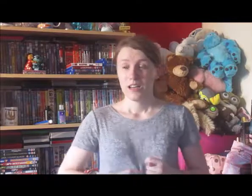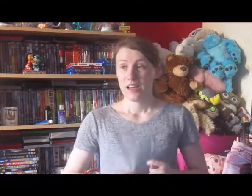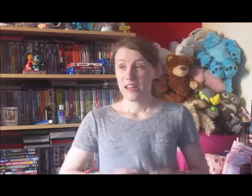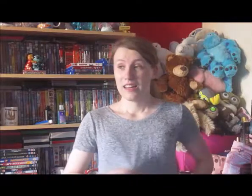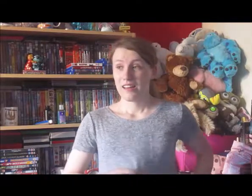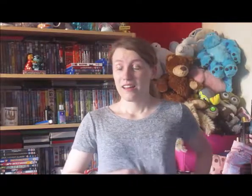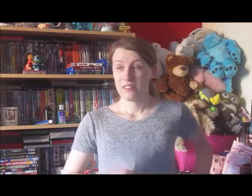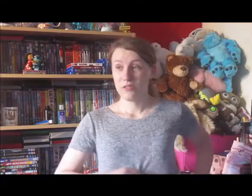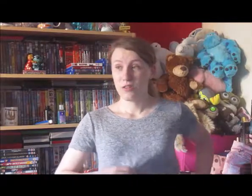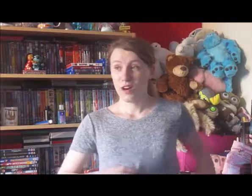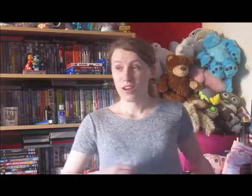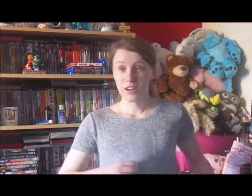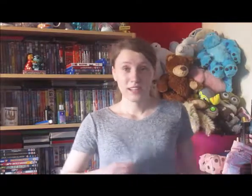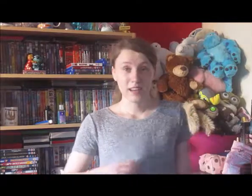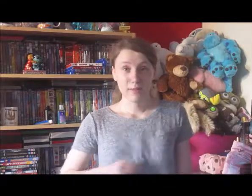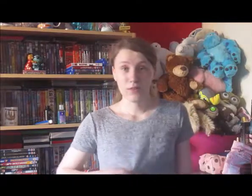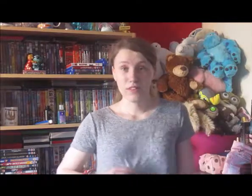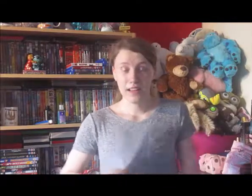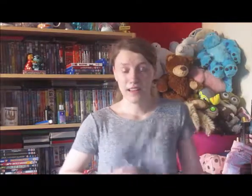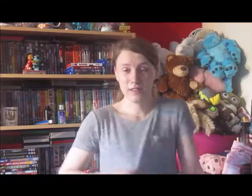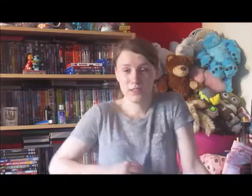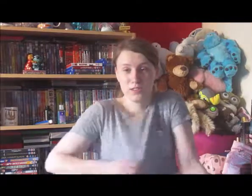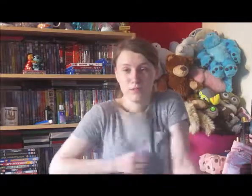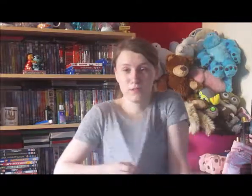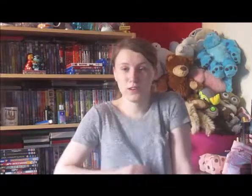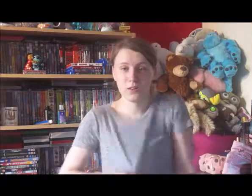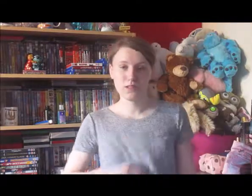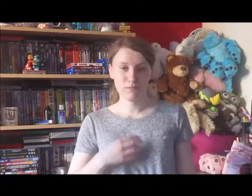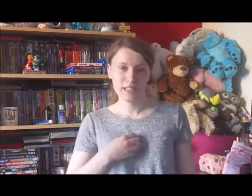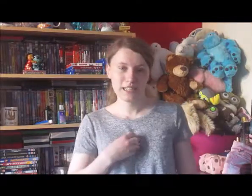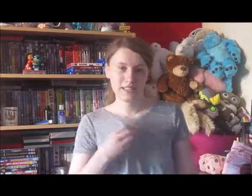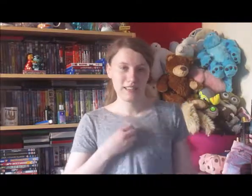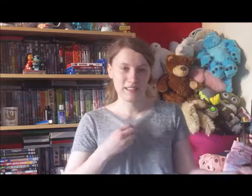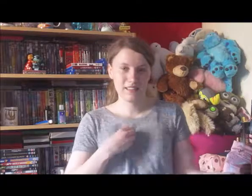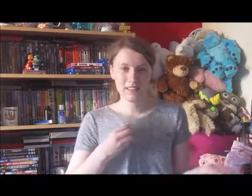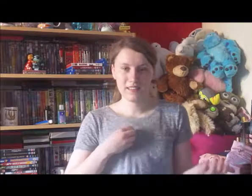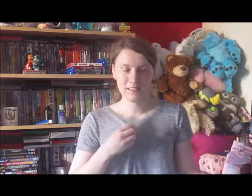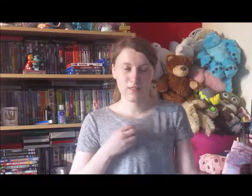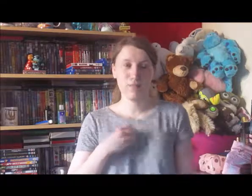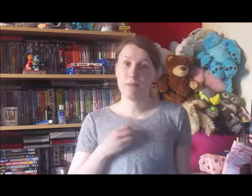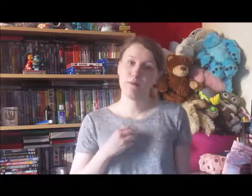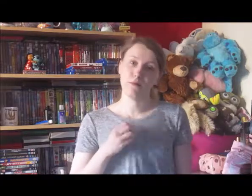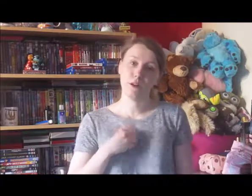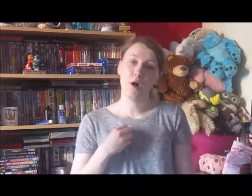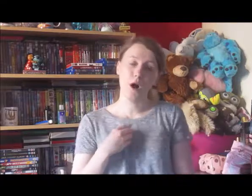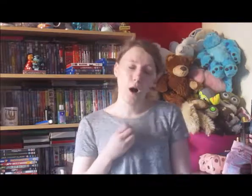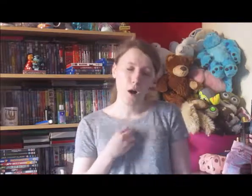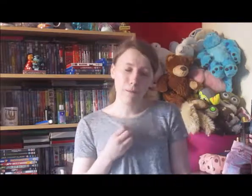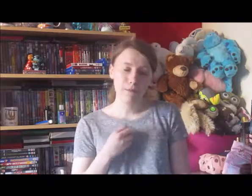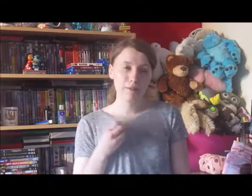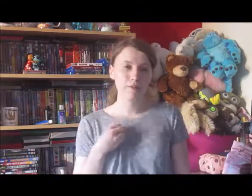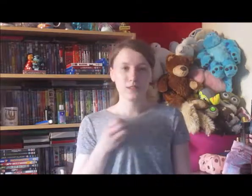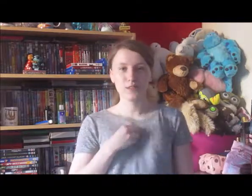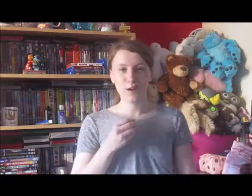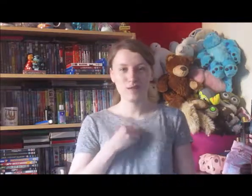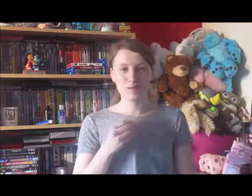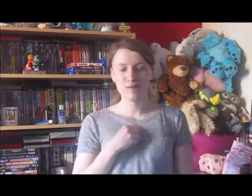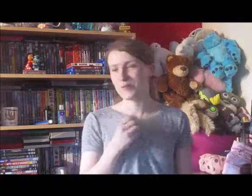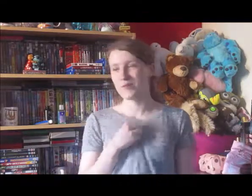And there's not, I can't say any more than that. It was just beyond amazing. The Baby Groot though, oh Baby Groot was so adorable and